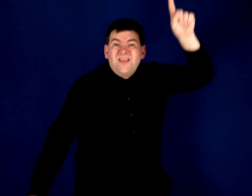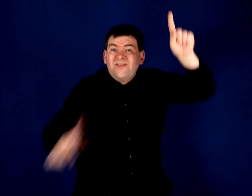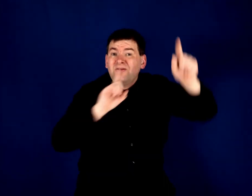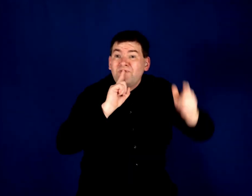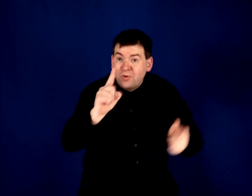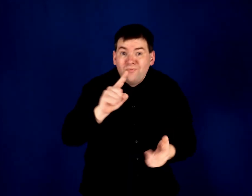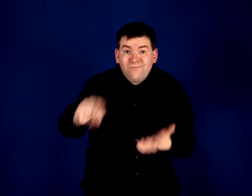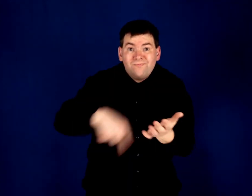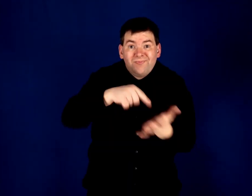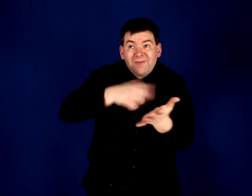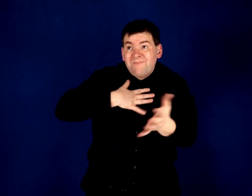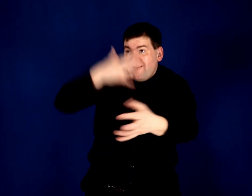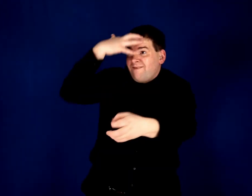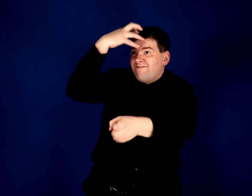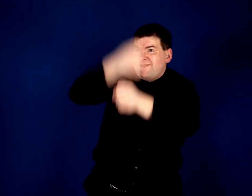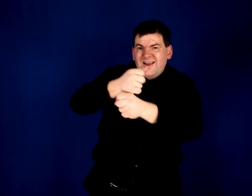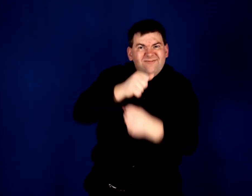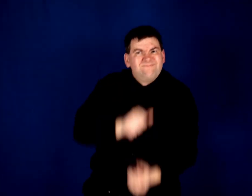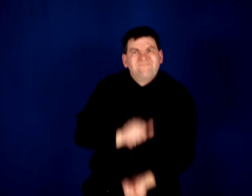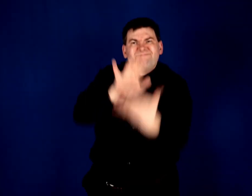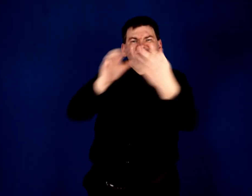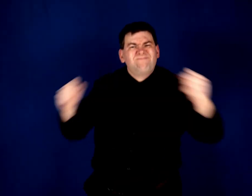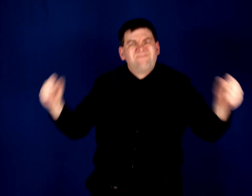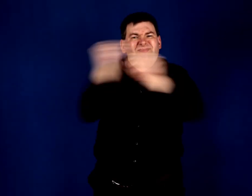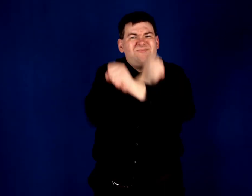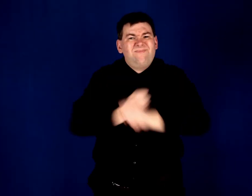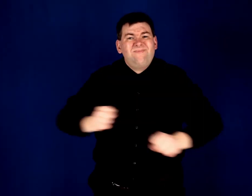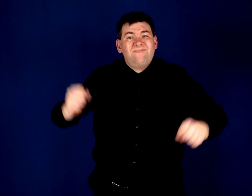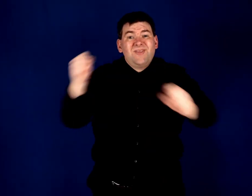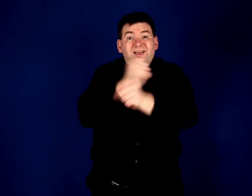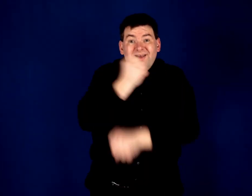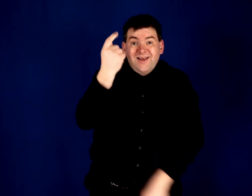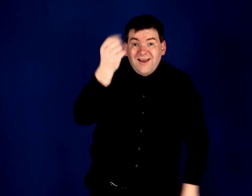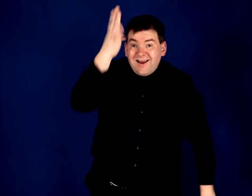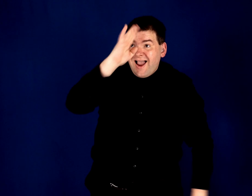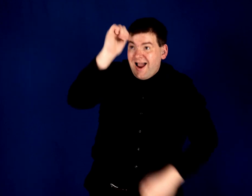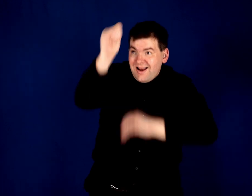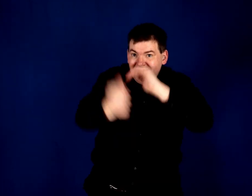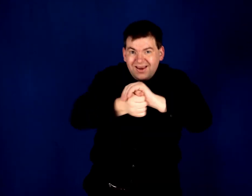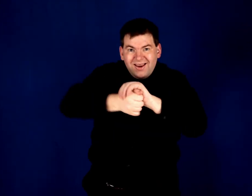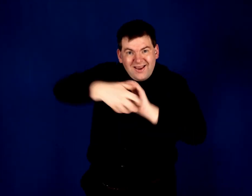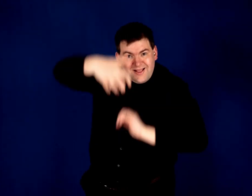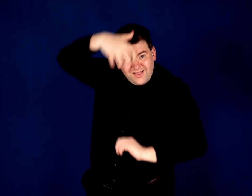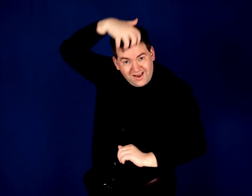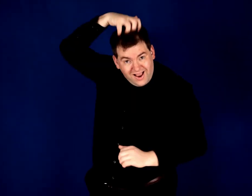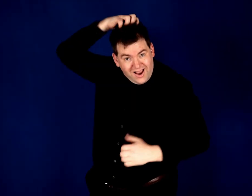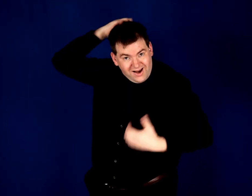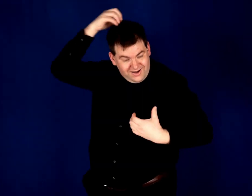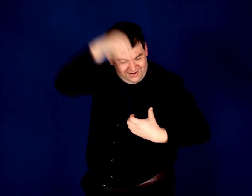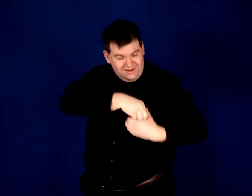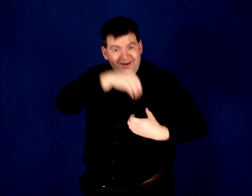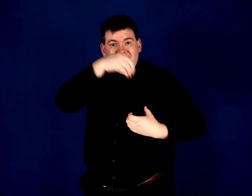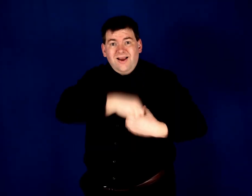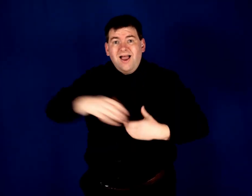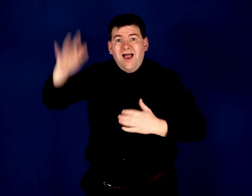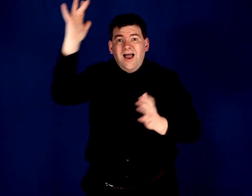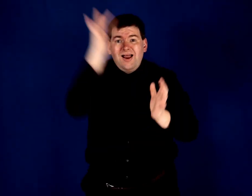this truth my faith's gonna stand God hid a lion inside